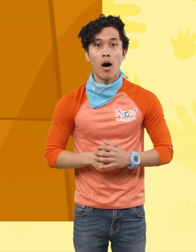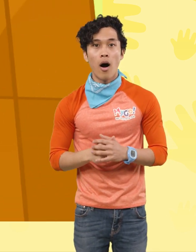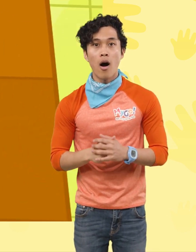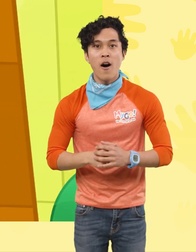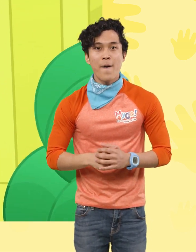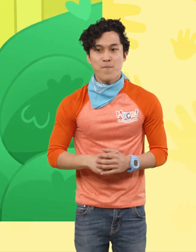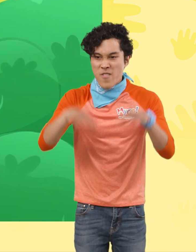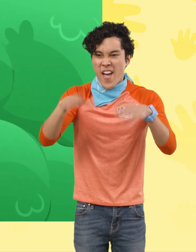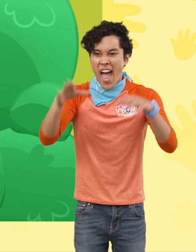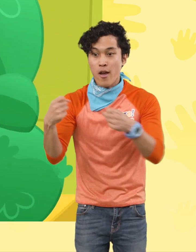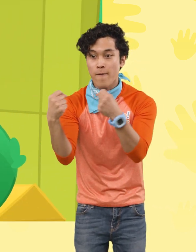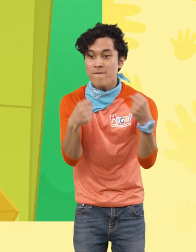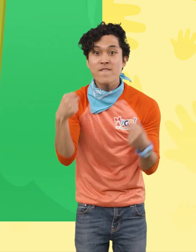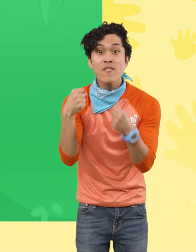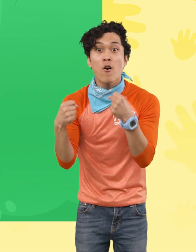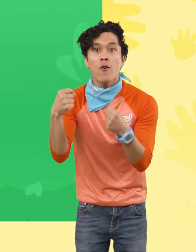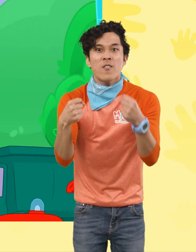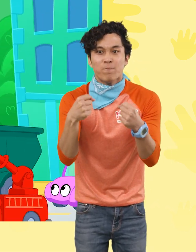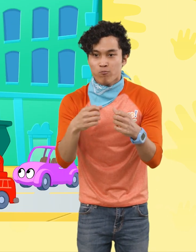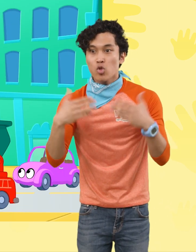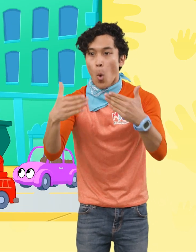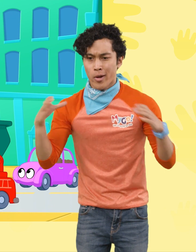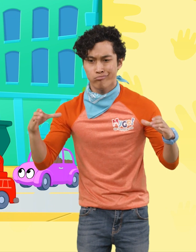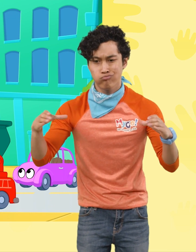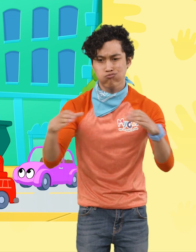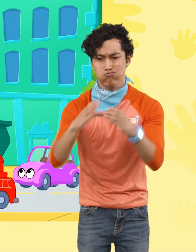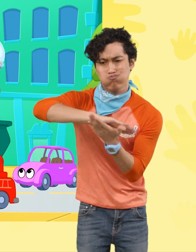Vehicles, join forces and become a mega robot